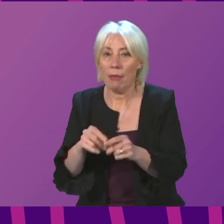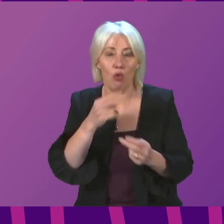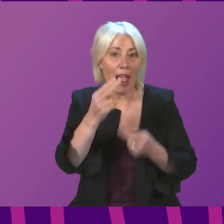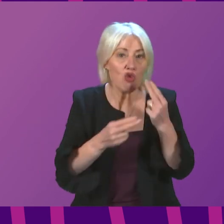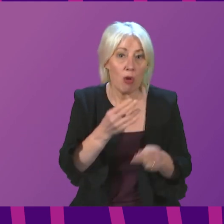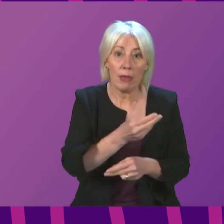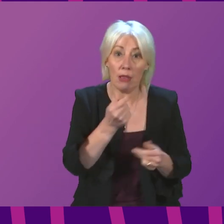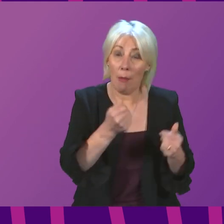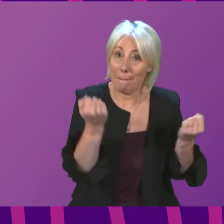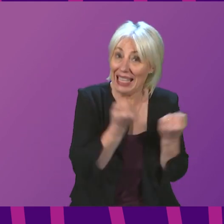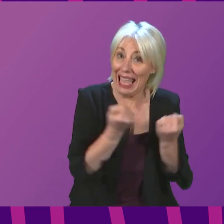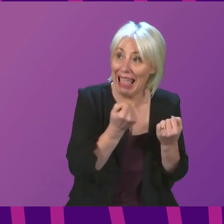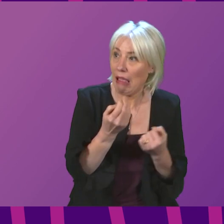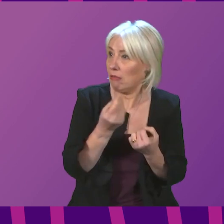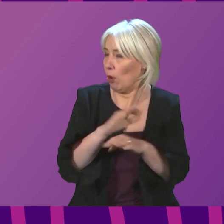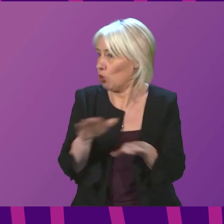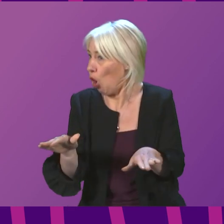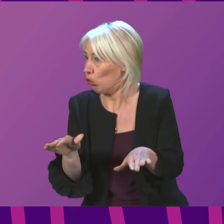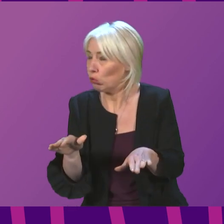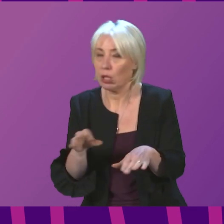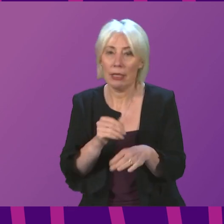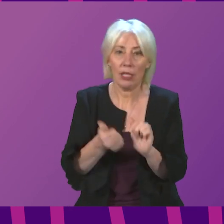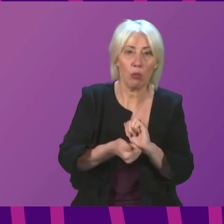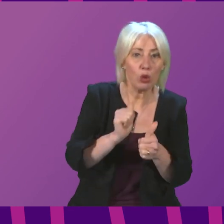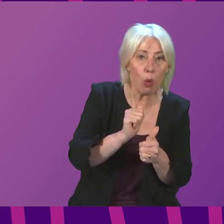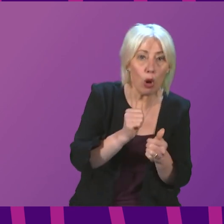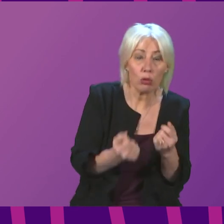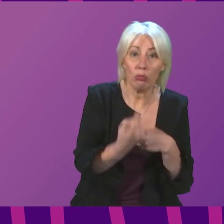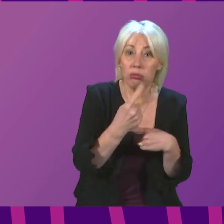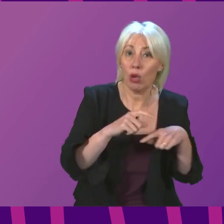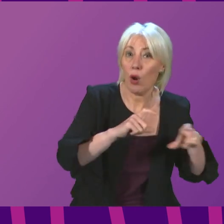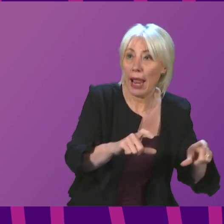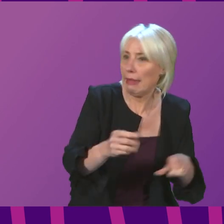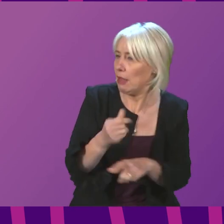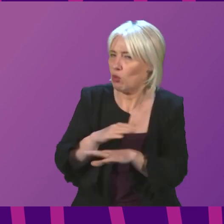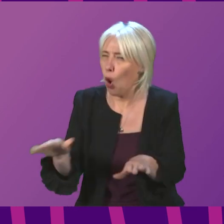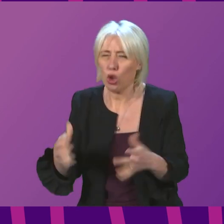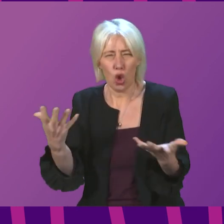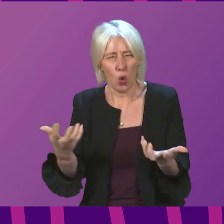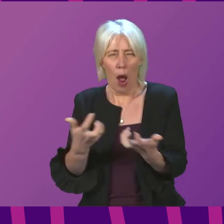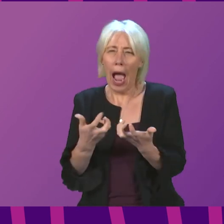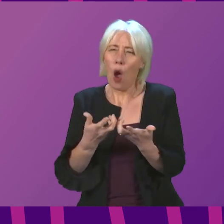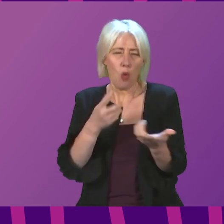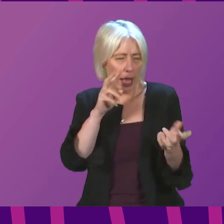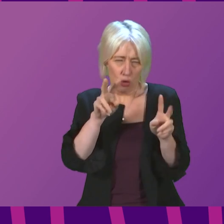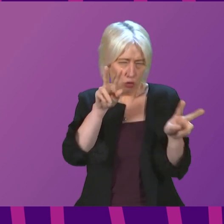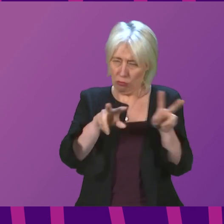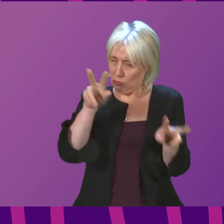not. Some sports events are cancelled, some have responded. I wonder if you could say how we are going about this.